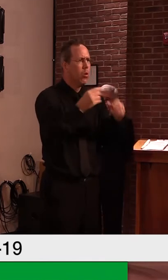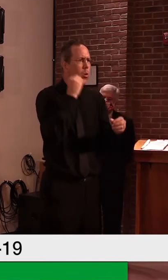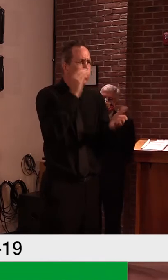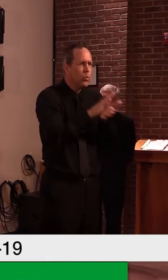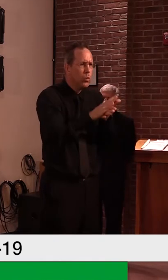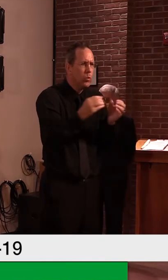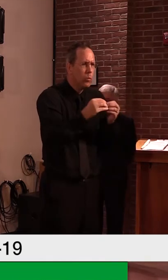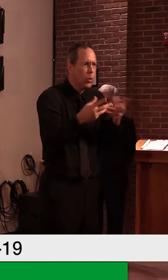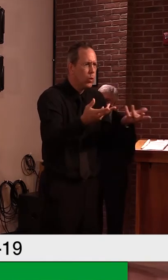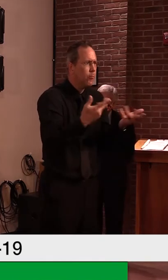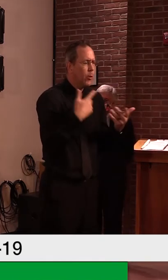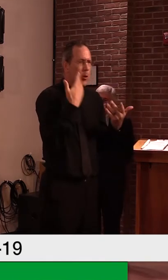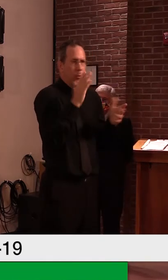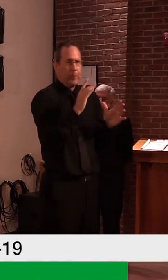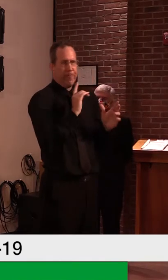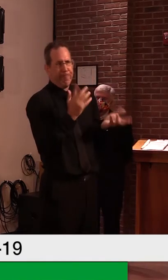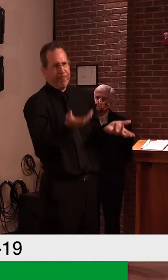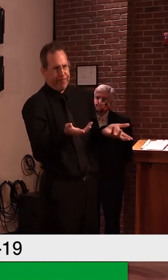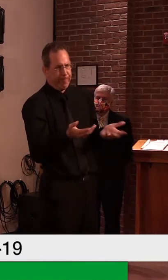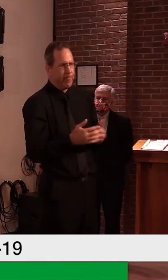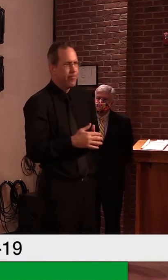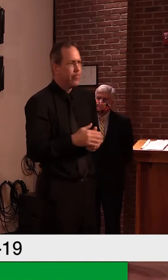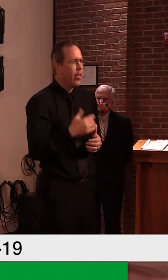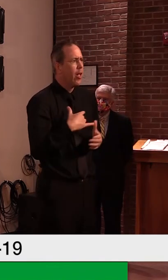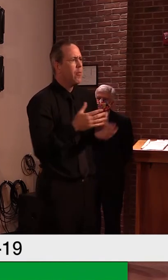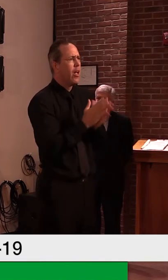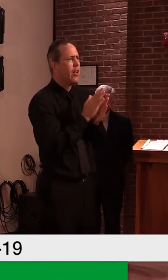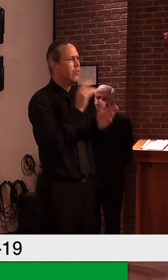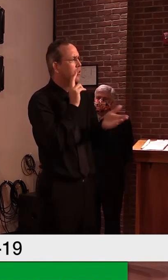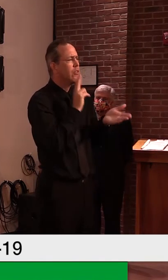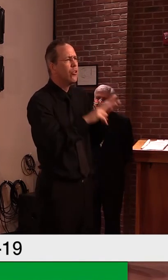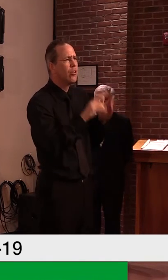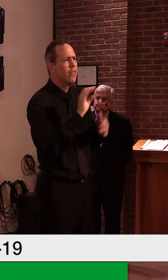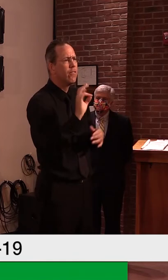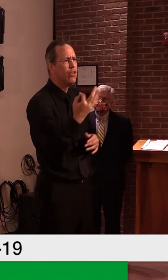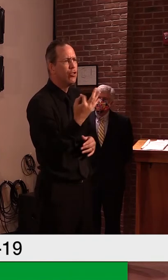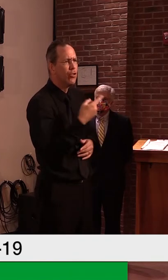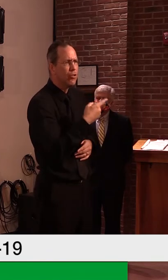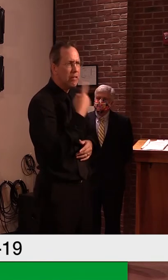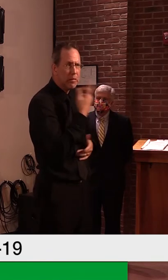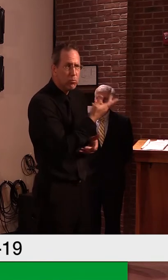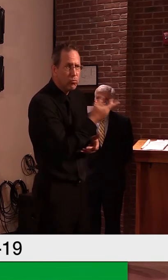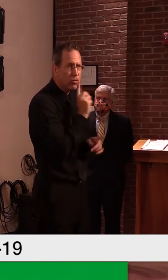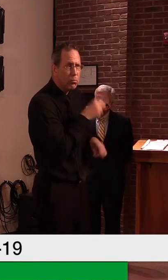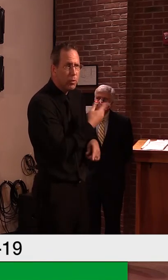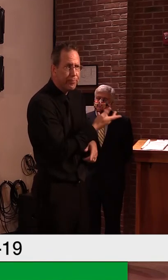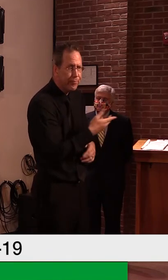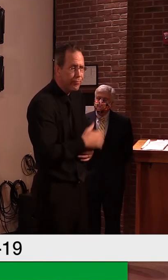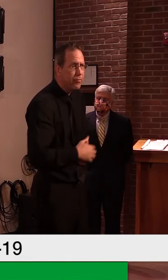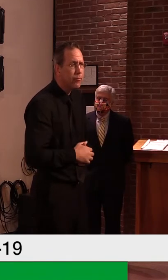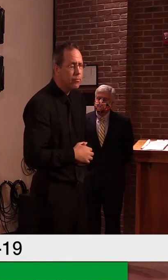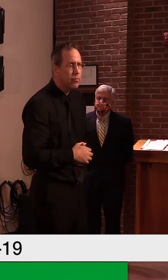actual numbers. And I, I might ask secretary French if he has, uh, any information he might be able to share.